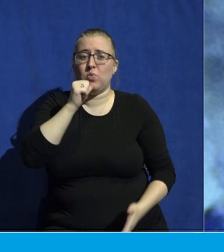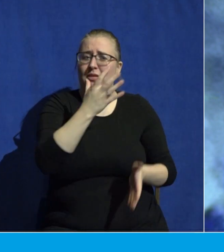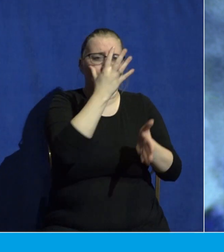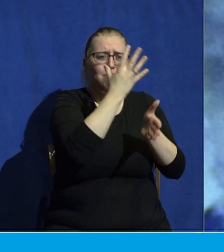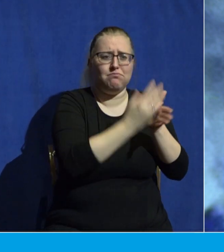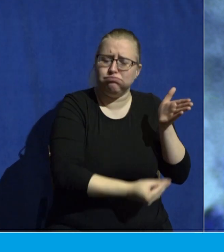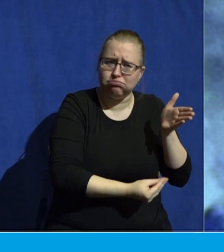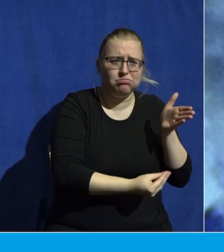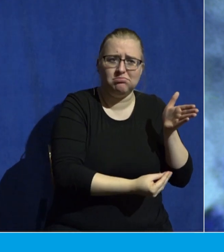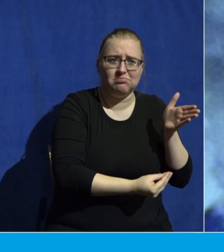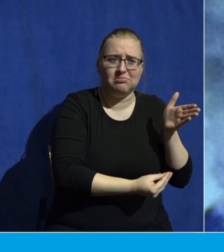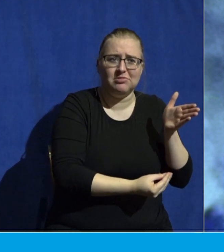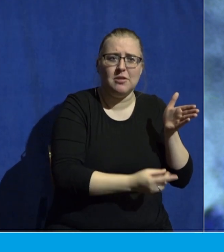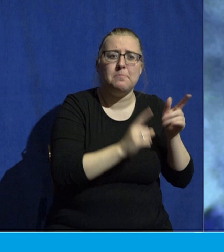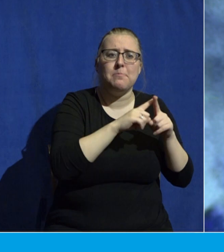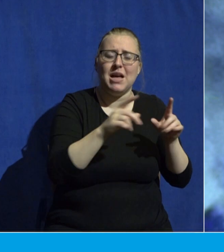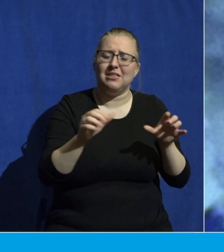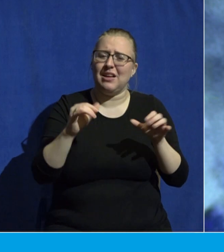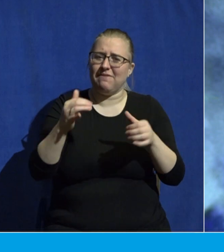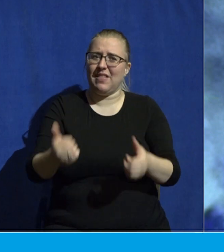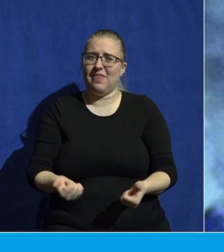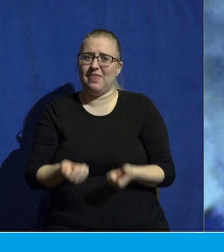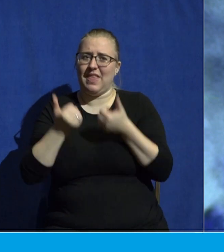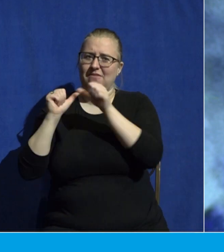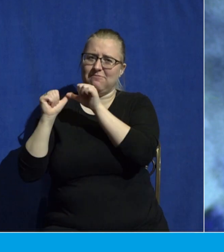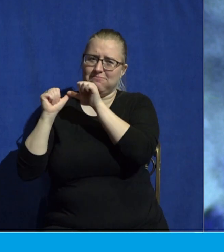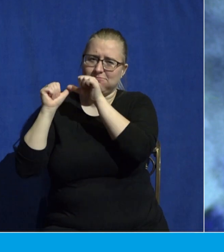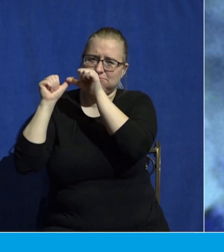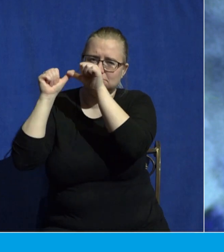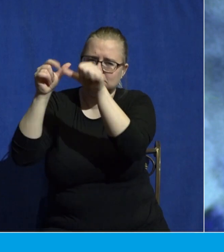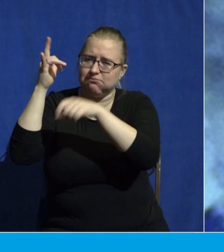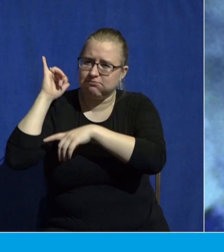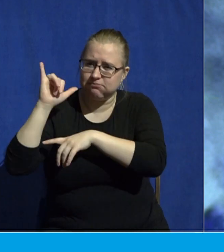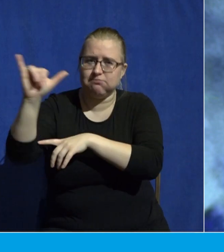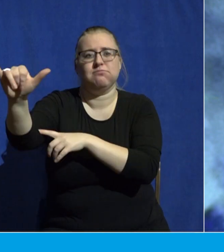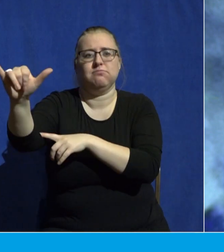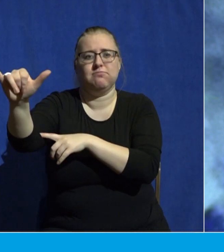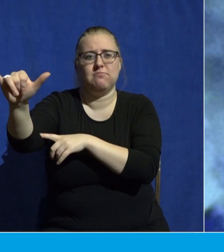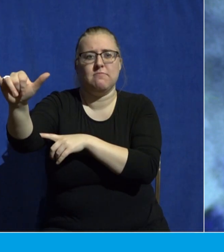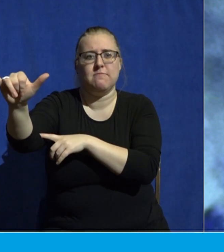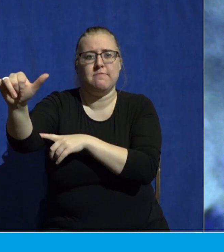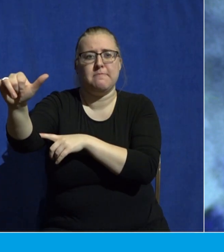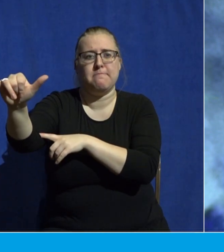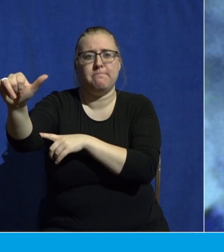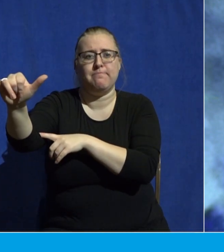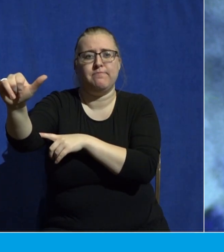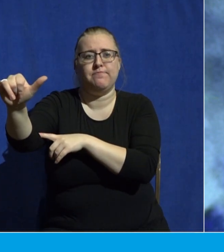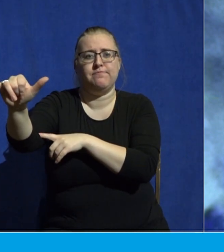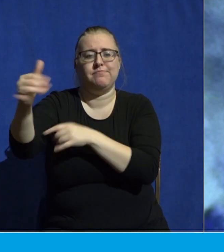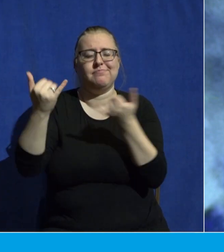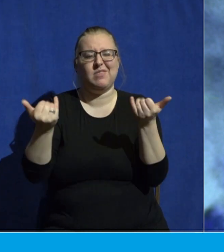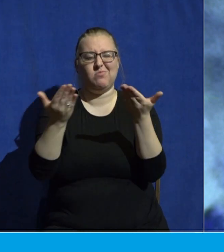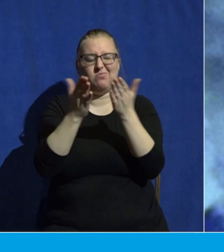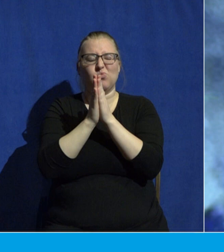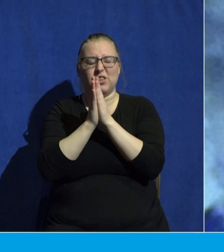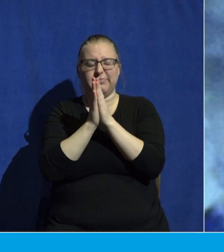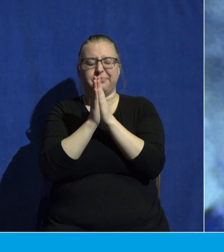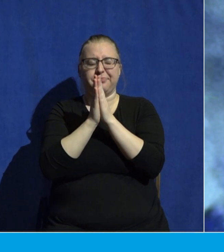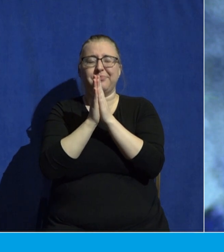but have eternal life. Let's pray together. God, we are